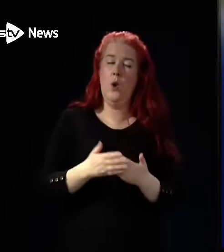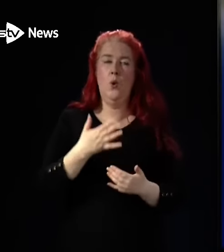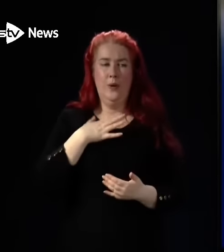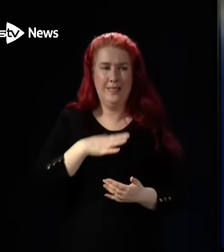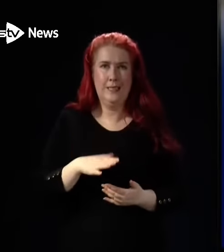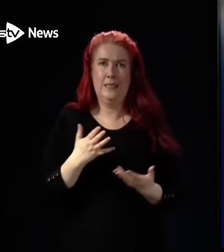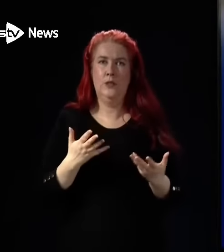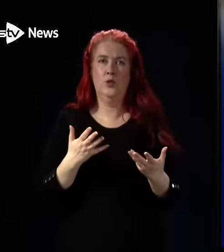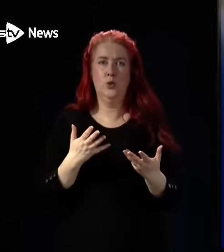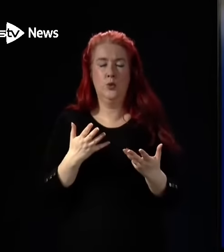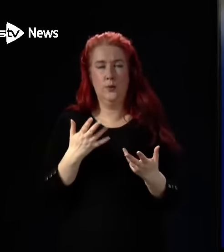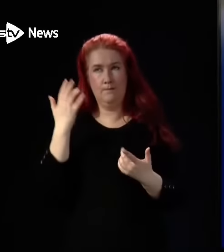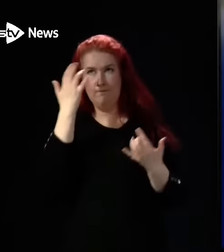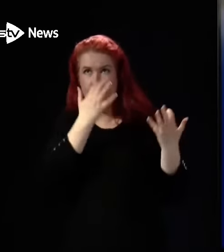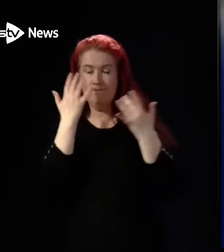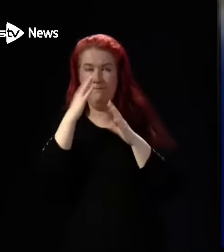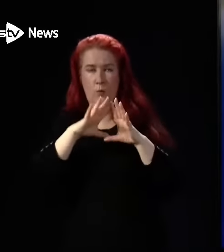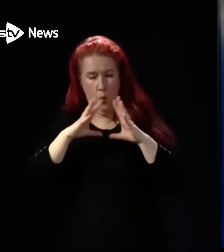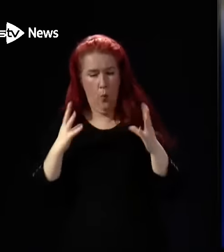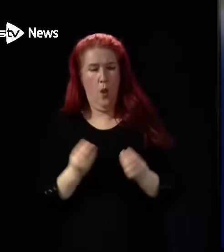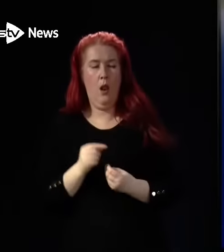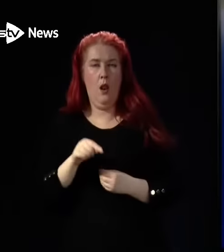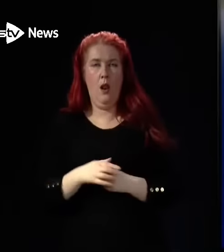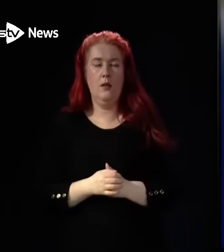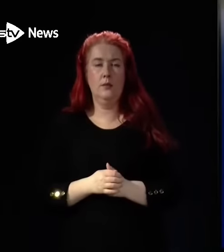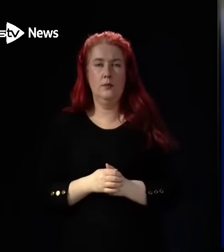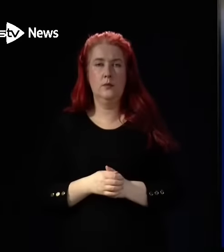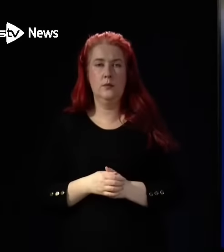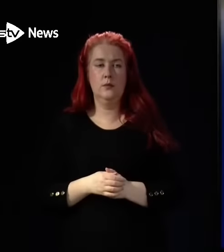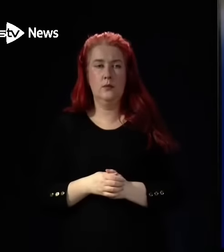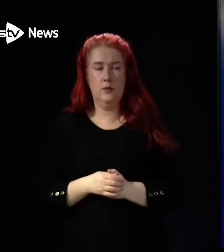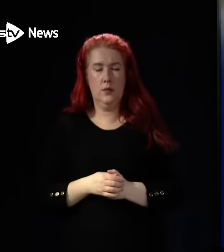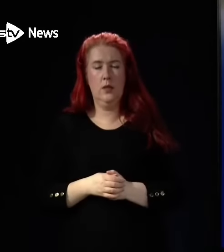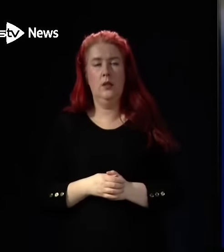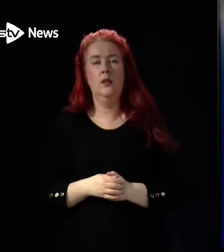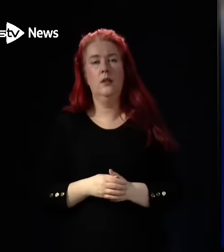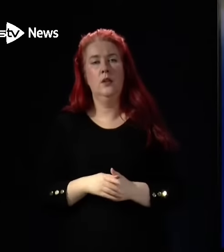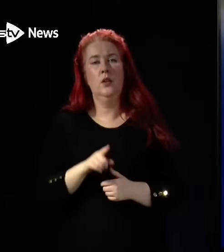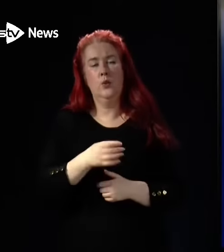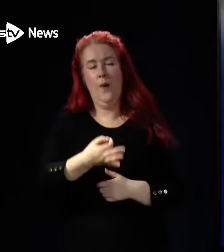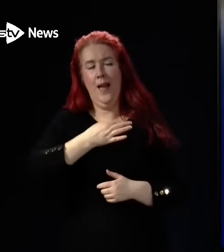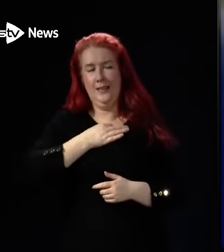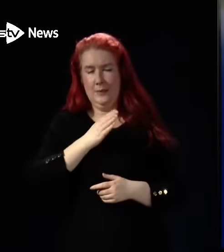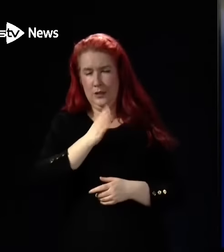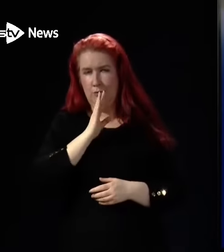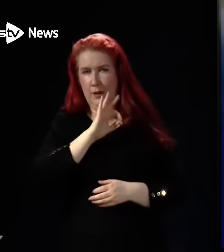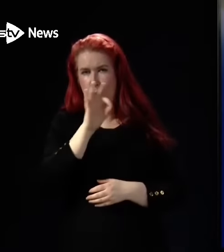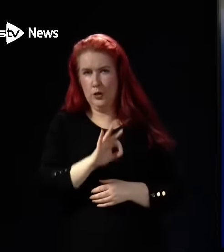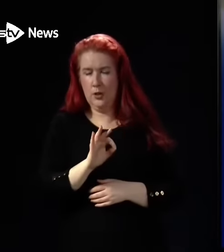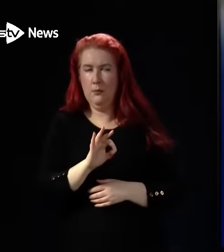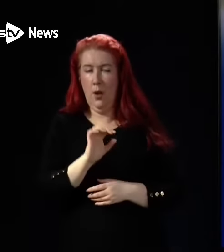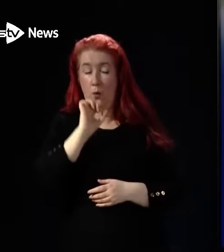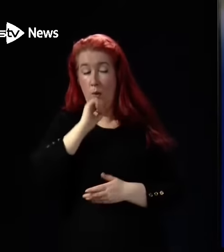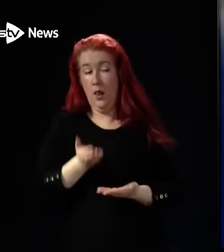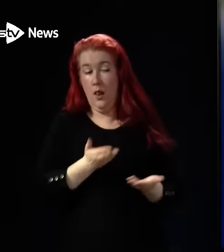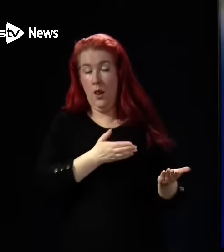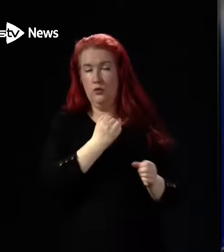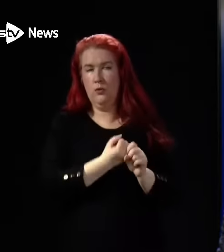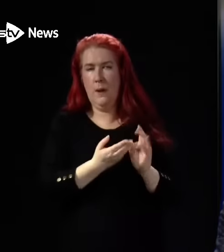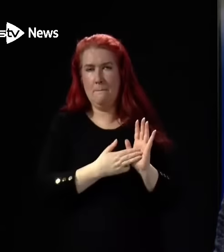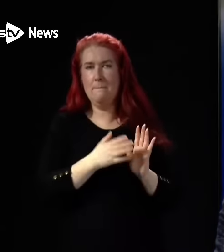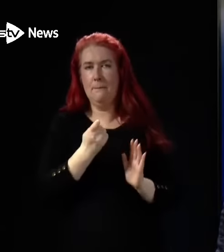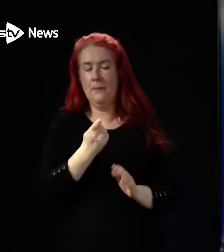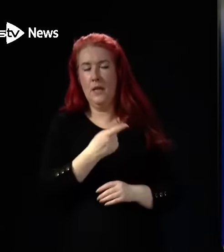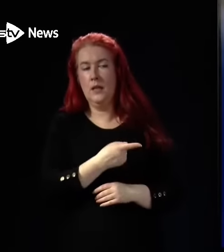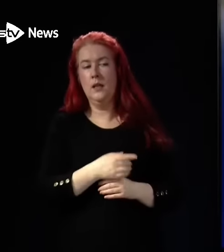account of all of that. Now, before I hand over to Graham, could you ask him a specific question? I – the pressures